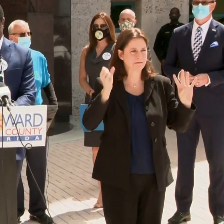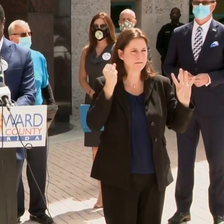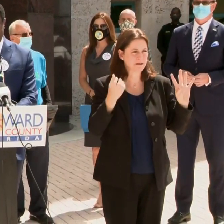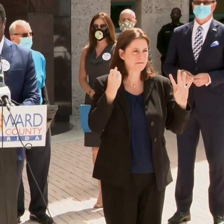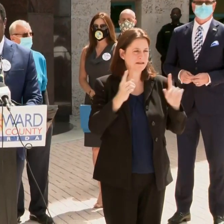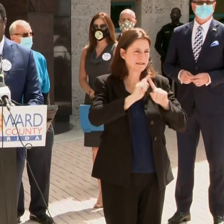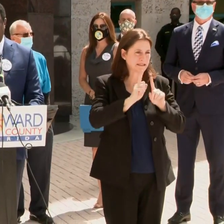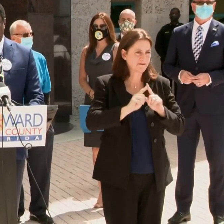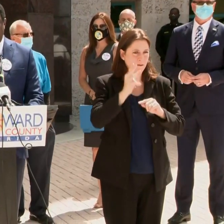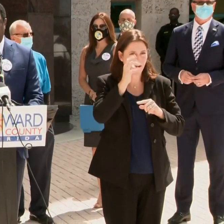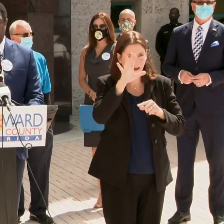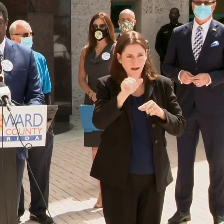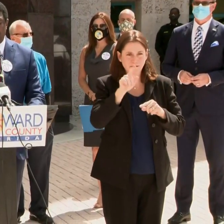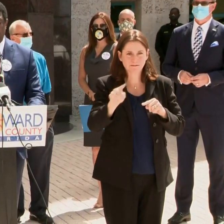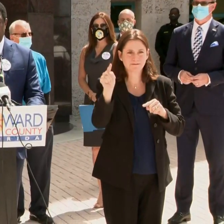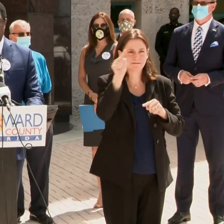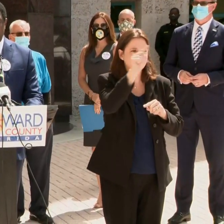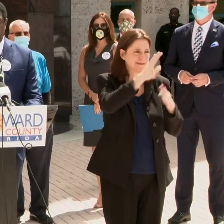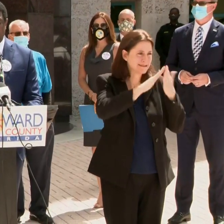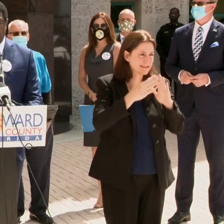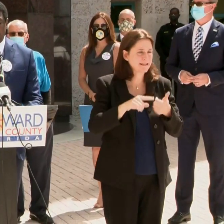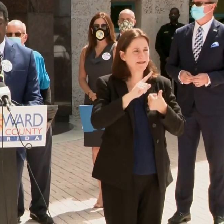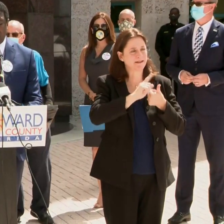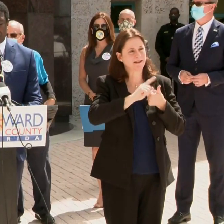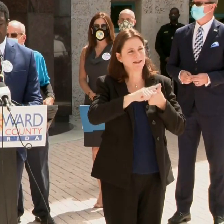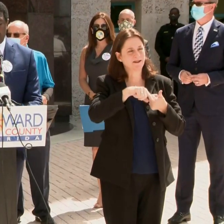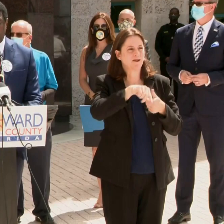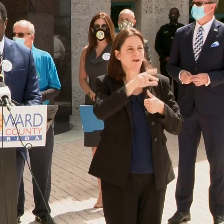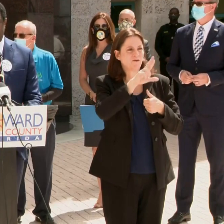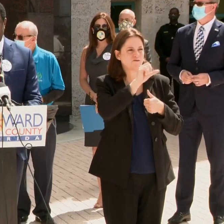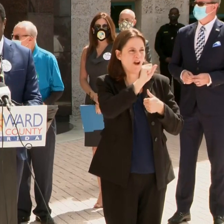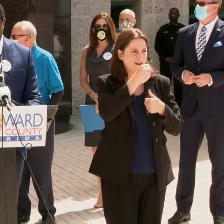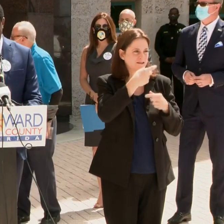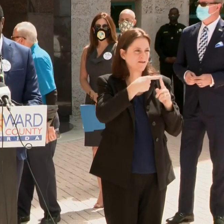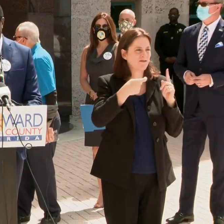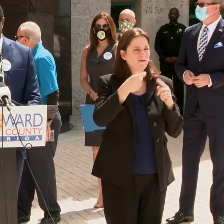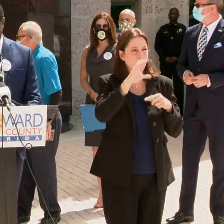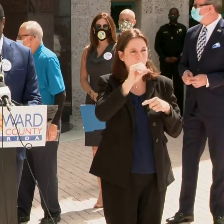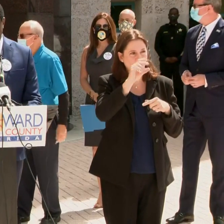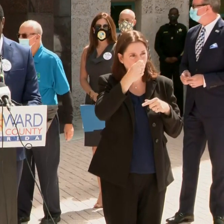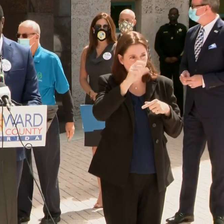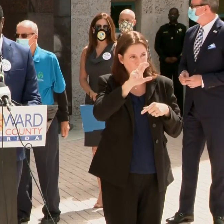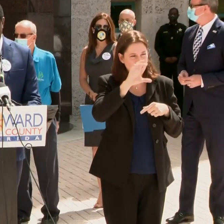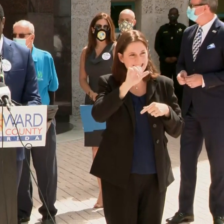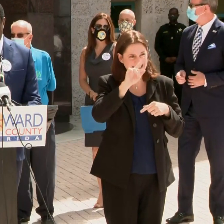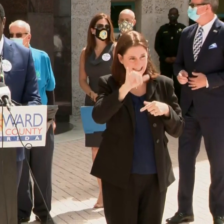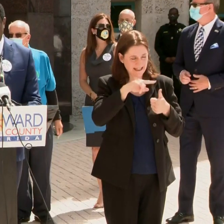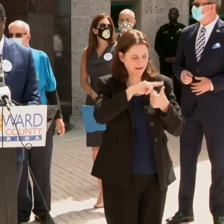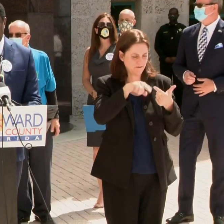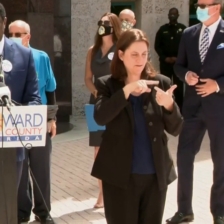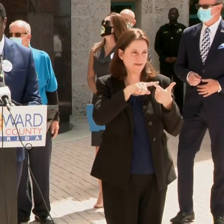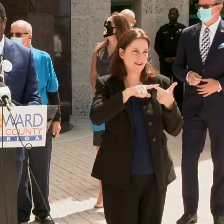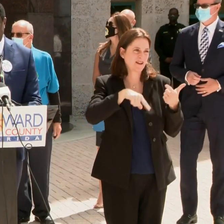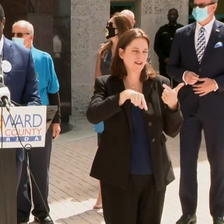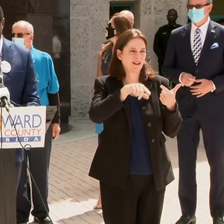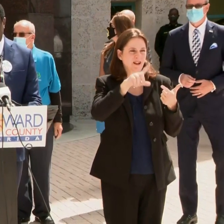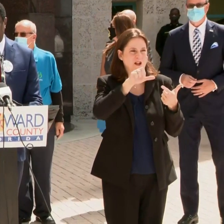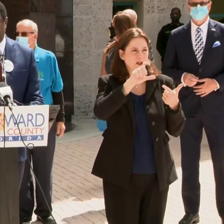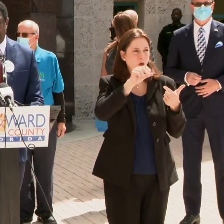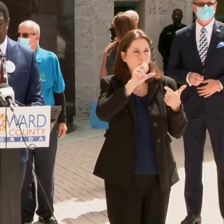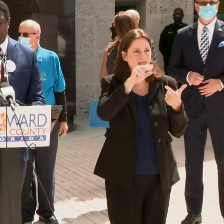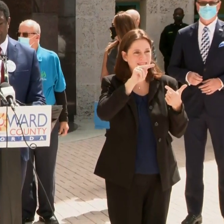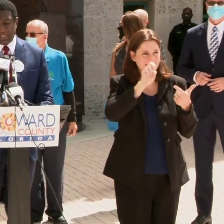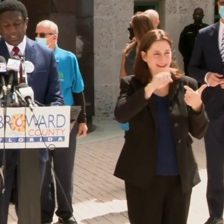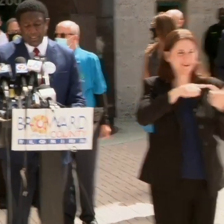of our cities. We have Mayor Greg Ross from Cooper City, Mayor Lori Llewellyn